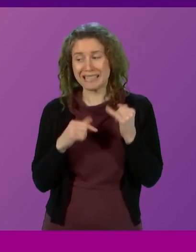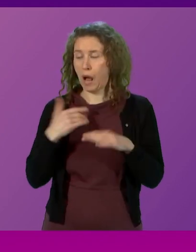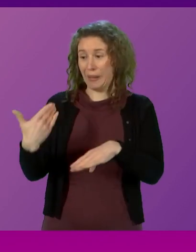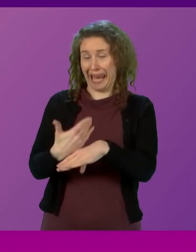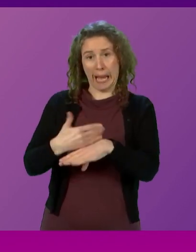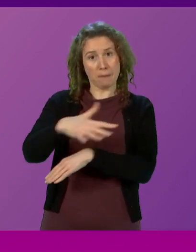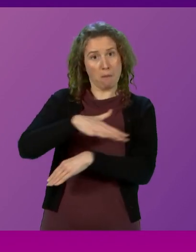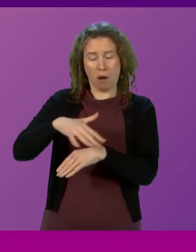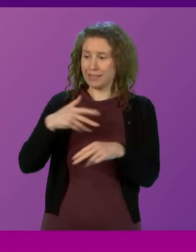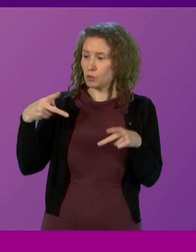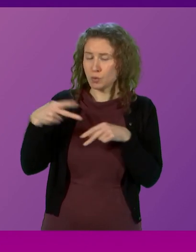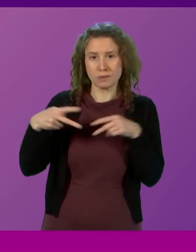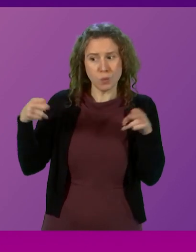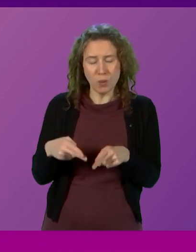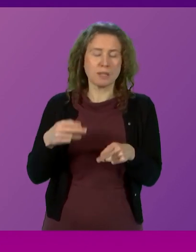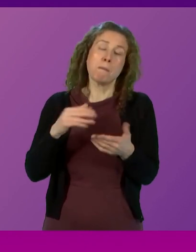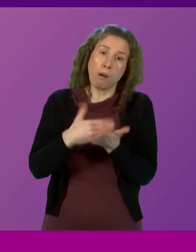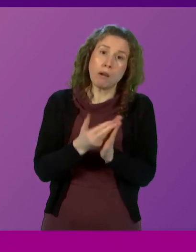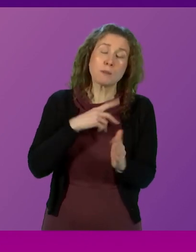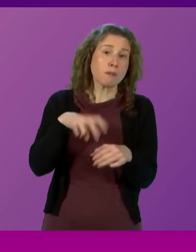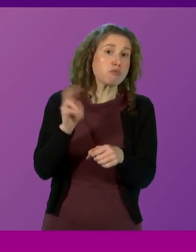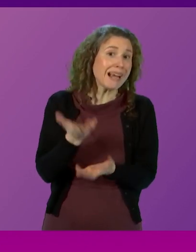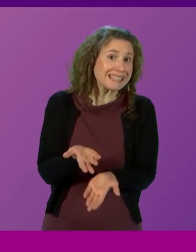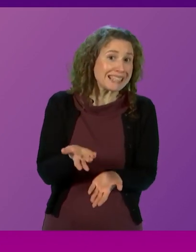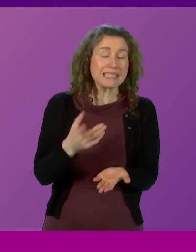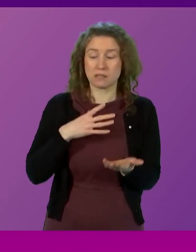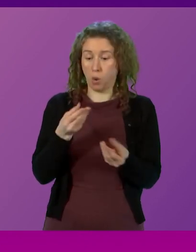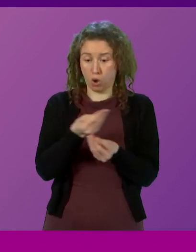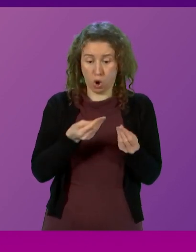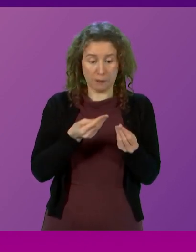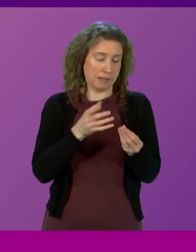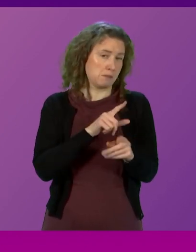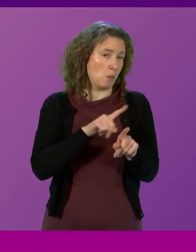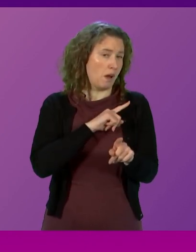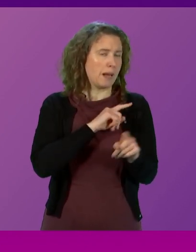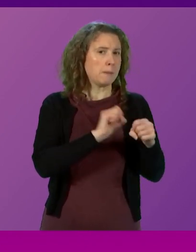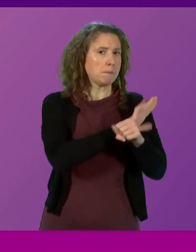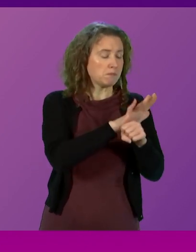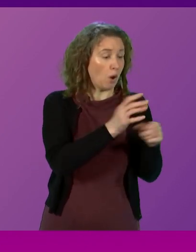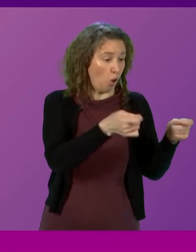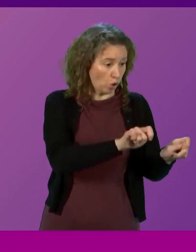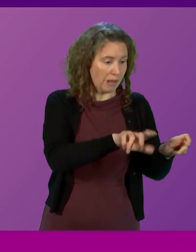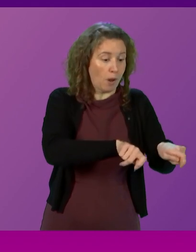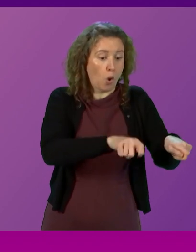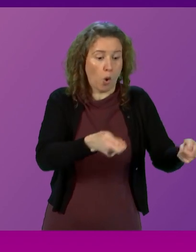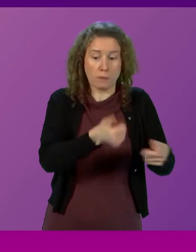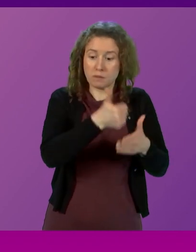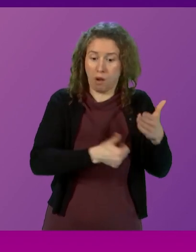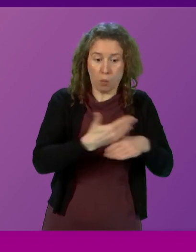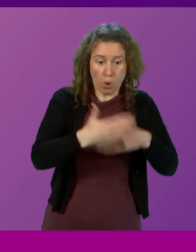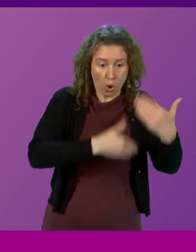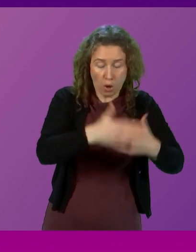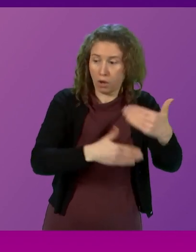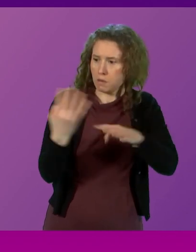experiencing shortages, in part driven by Brexit, as the economy has reopened from the pandemic. As the recession takes hold,